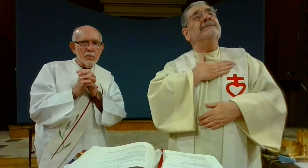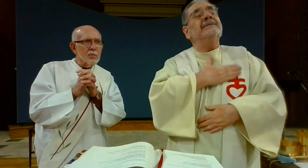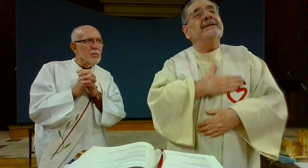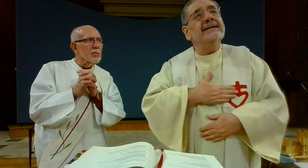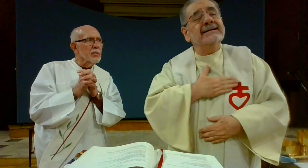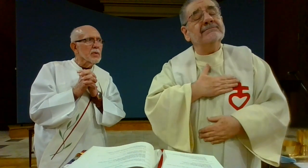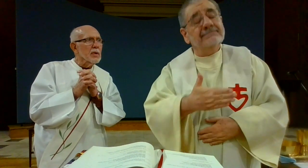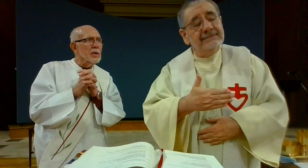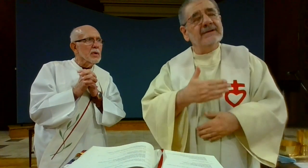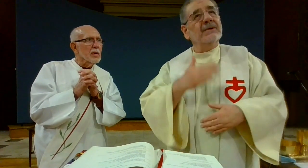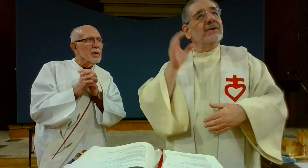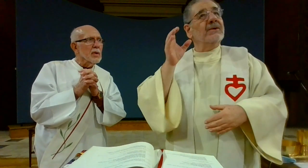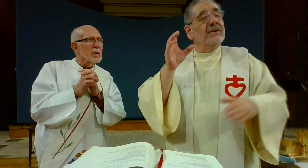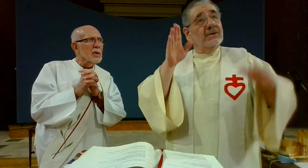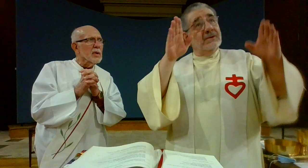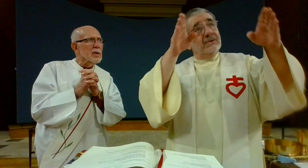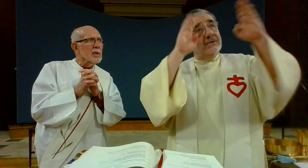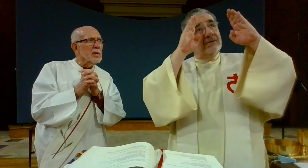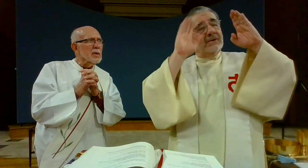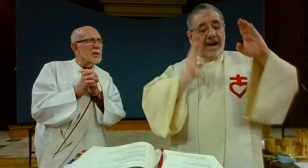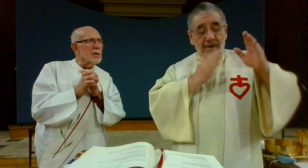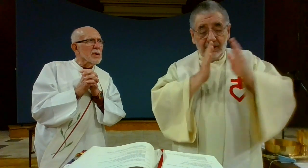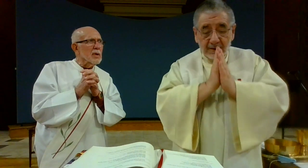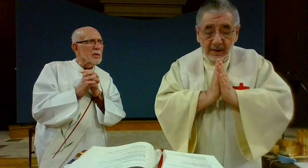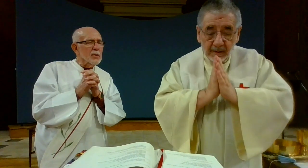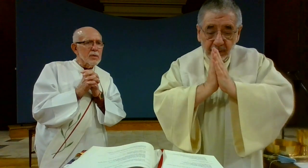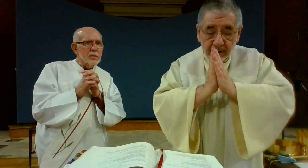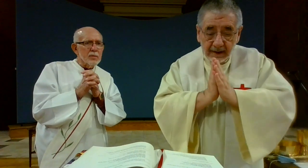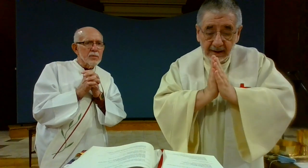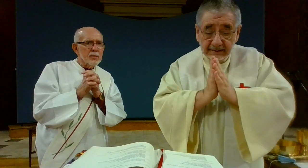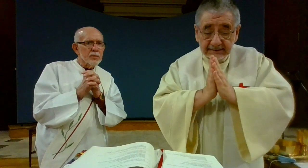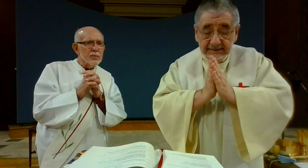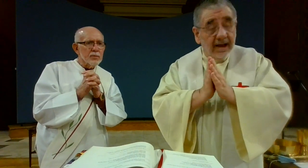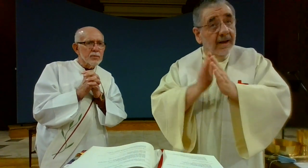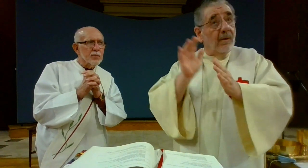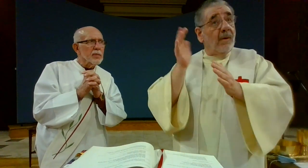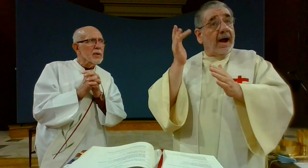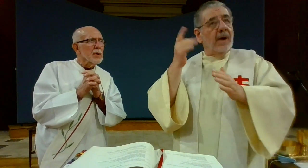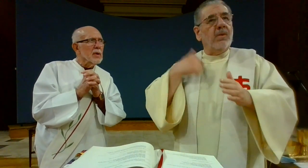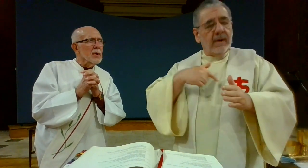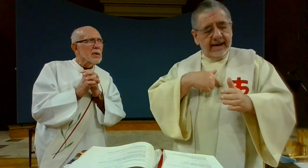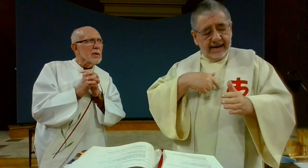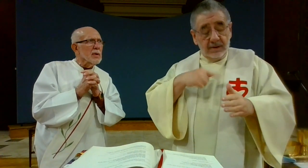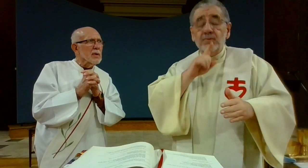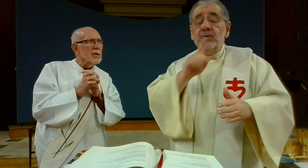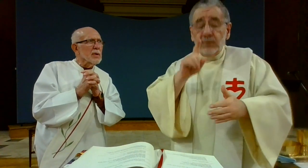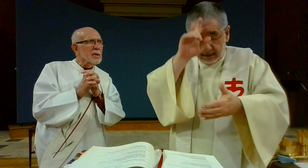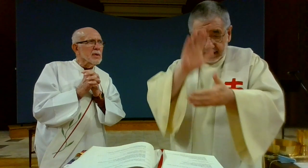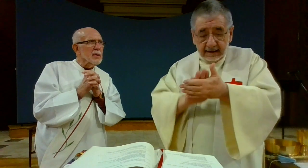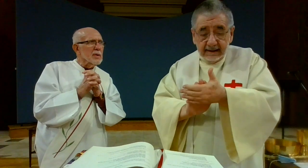Let Graciously hear our supplications, O Lord, so that we who believe that